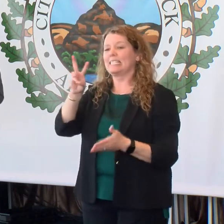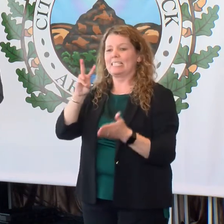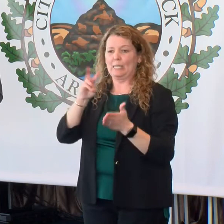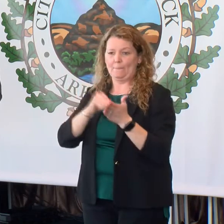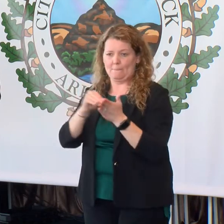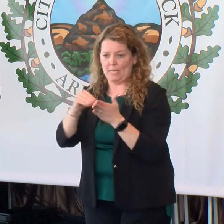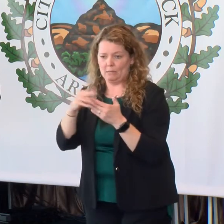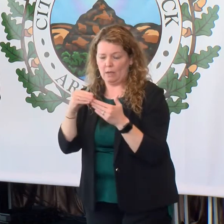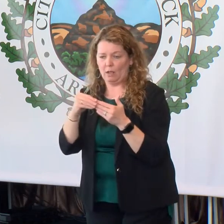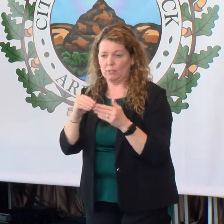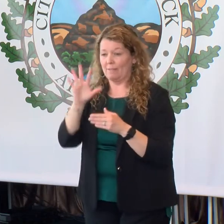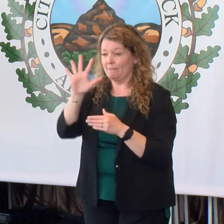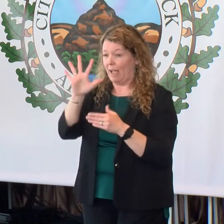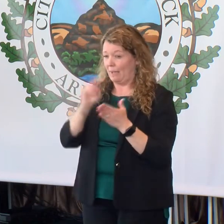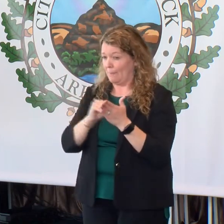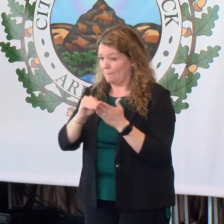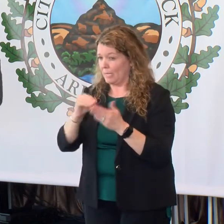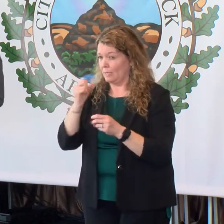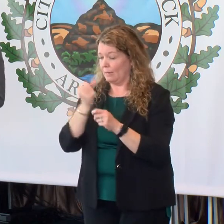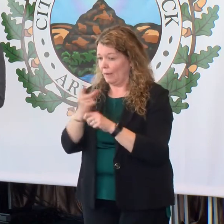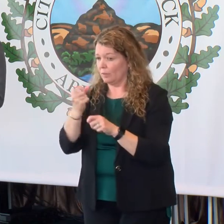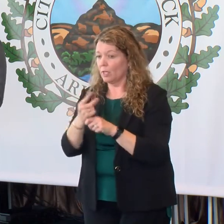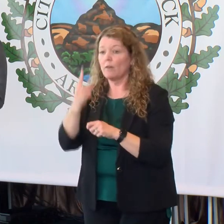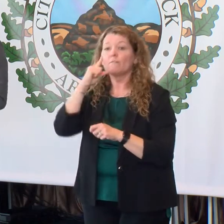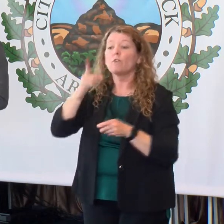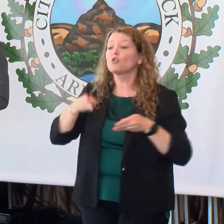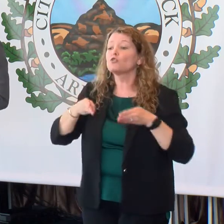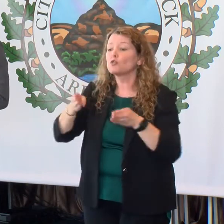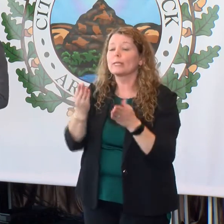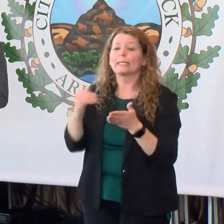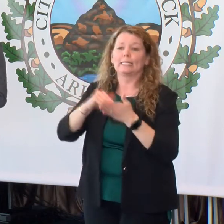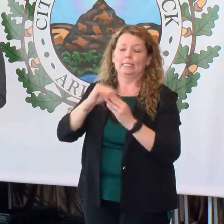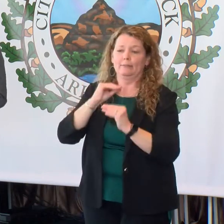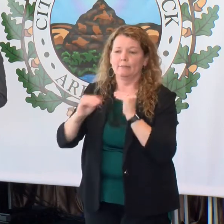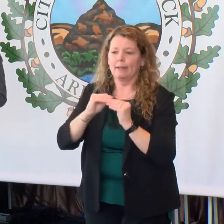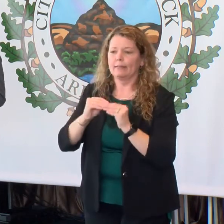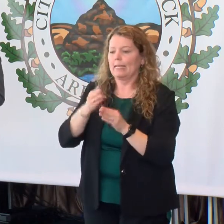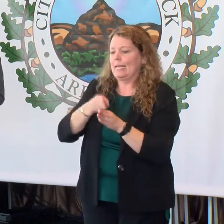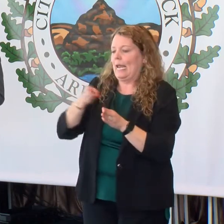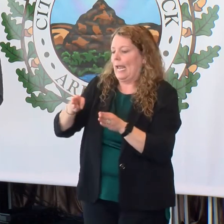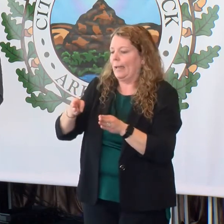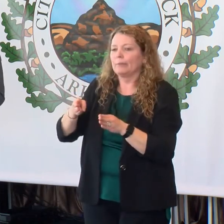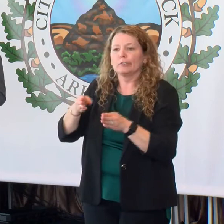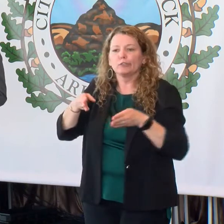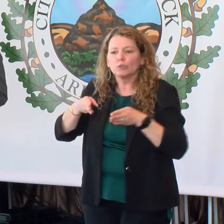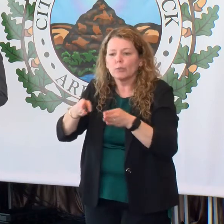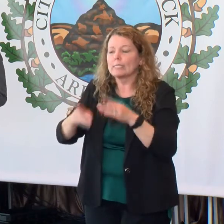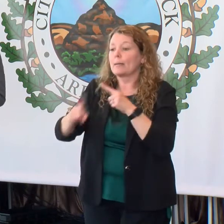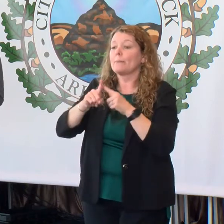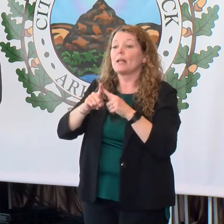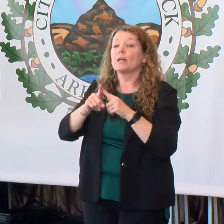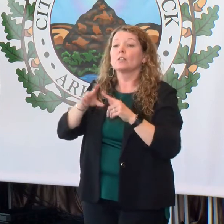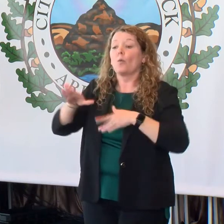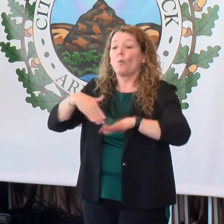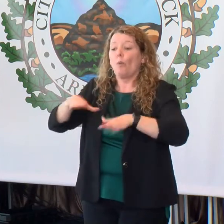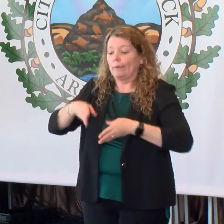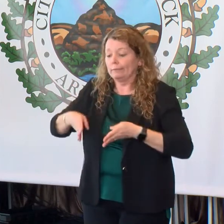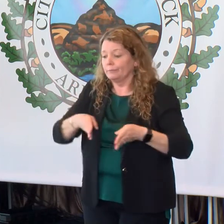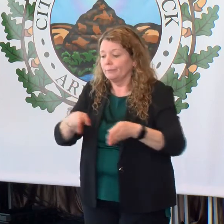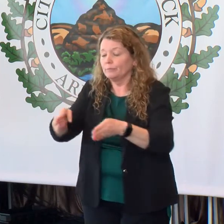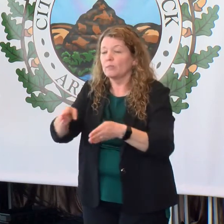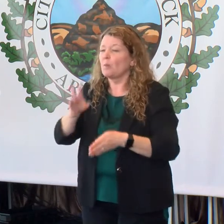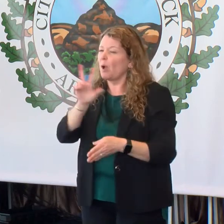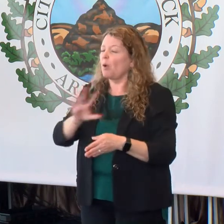annually, split between street resurfacing, neighborhood streets, and sidewalks that we will allot somewhere around $3 million,